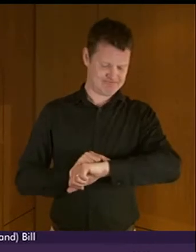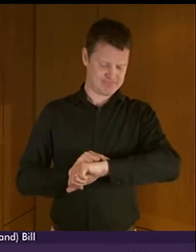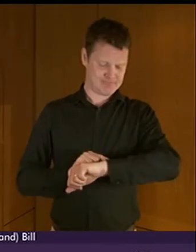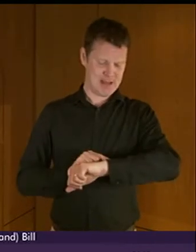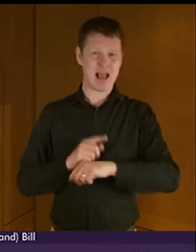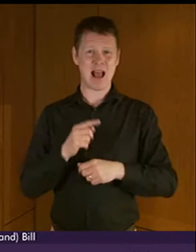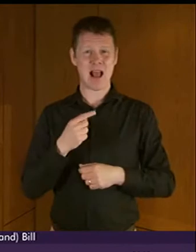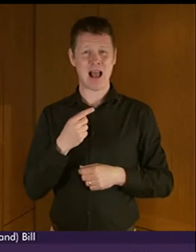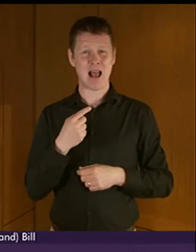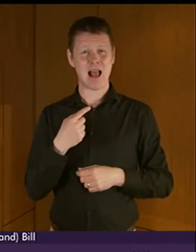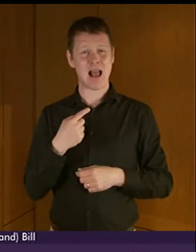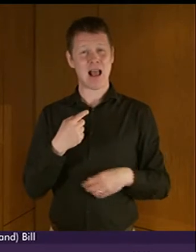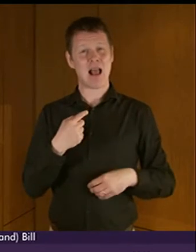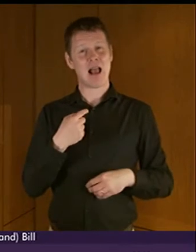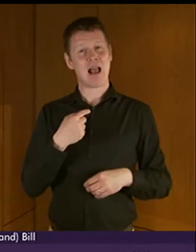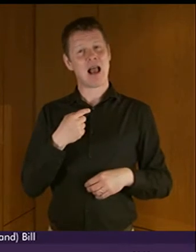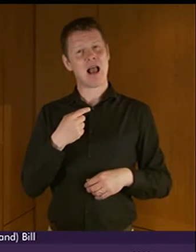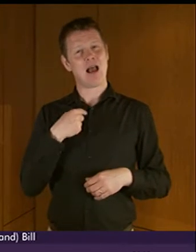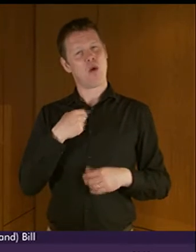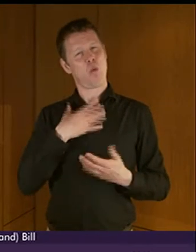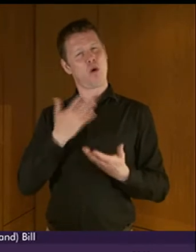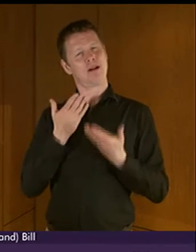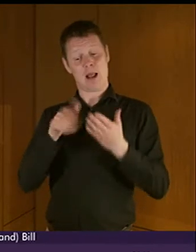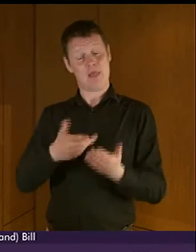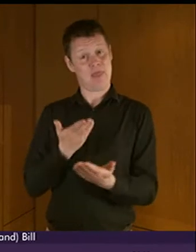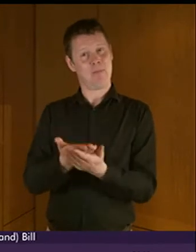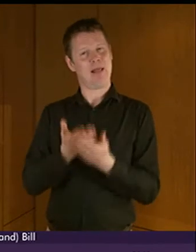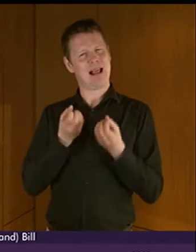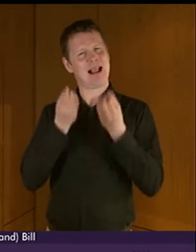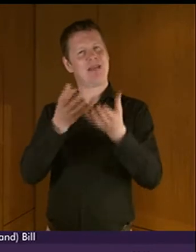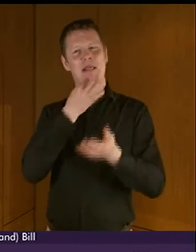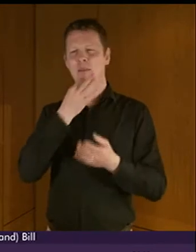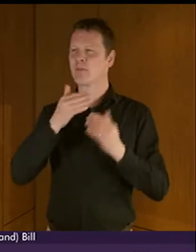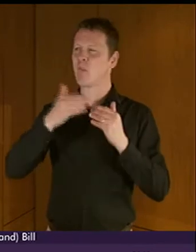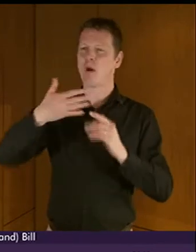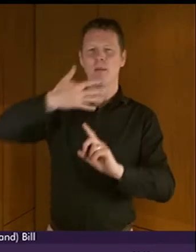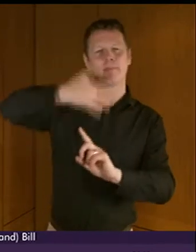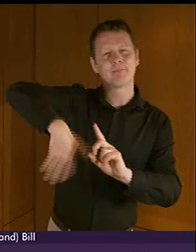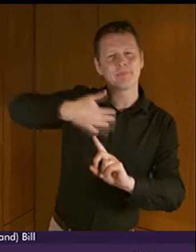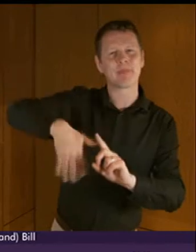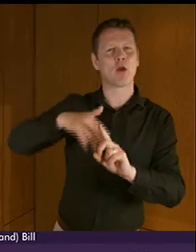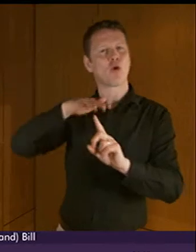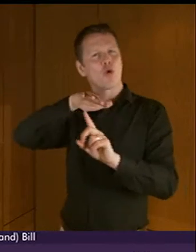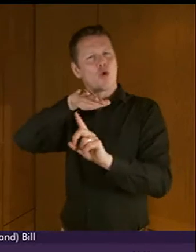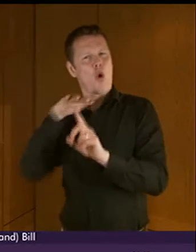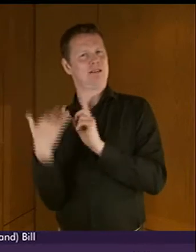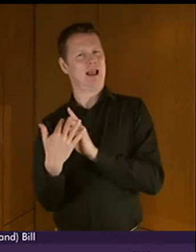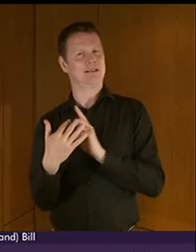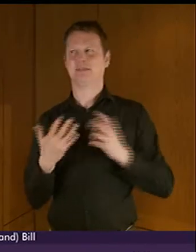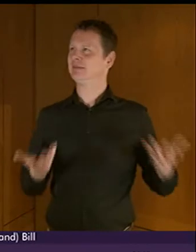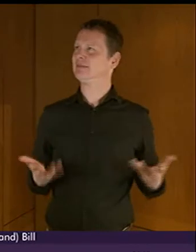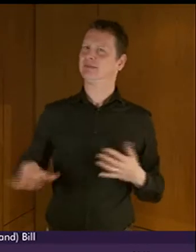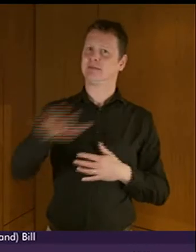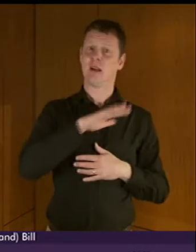just to put some of the bill in context and to talk about some of the steps that this government is already taking